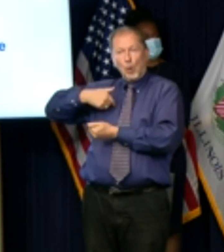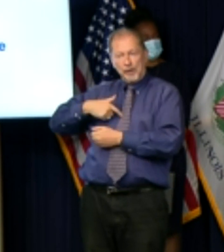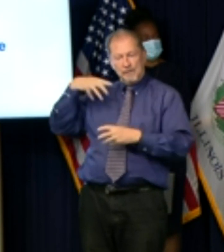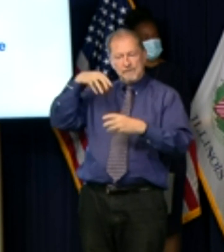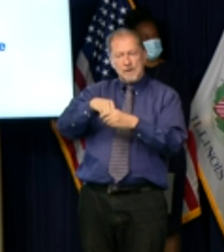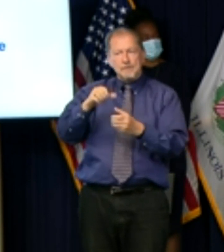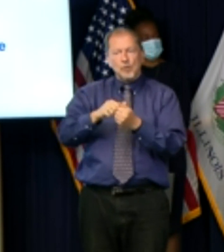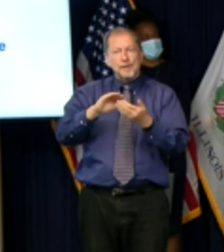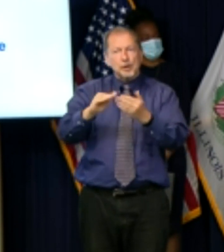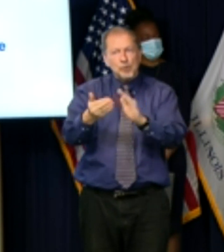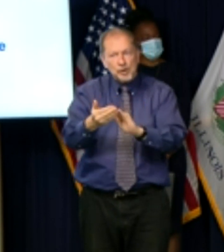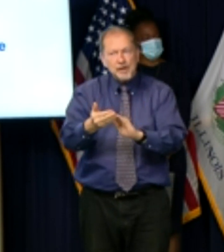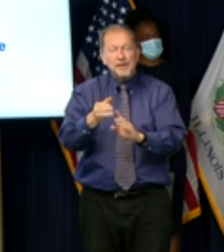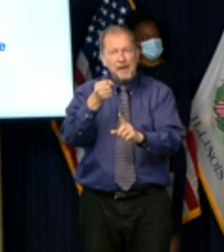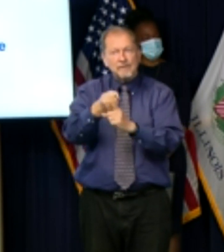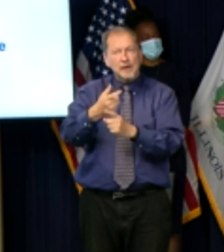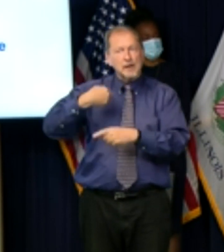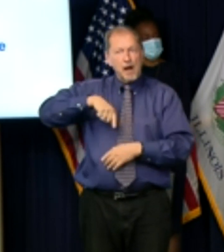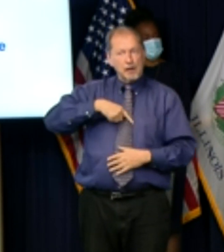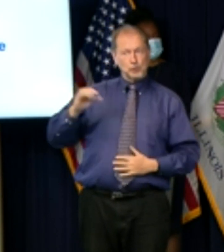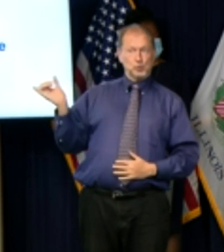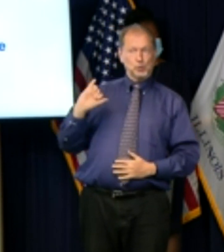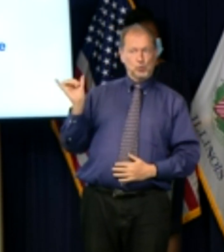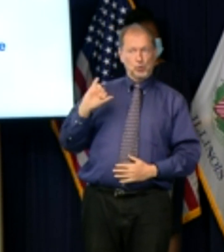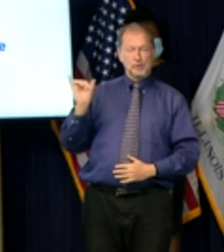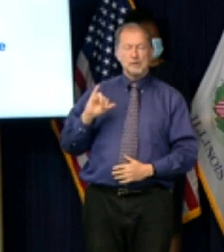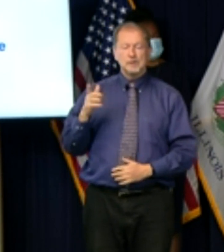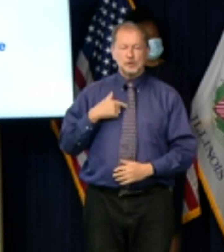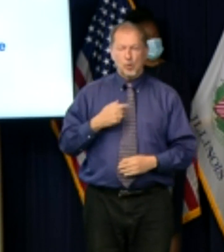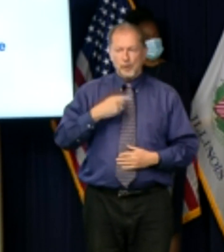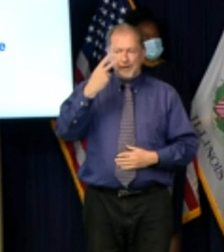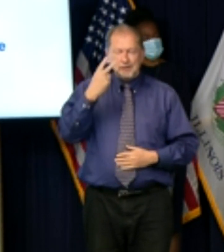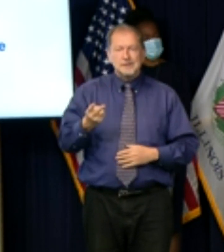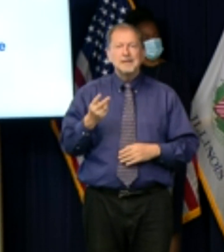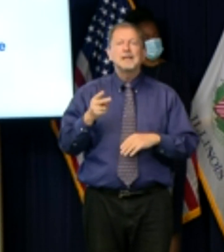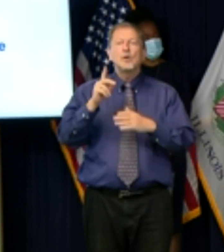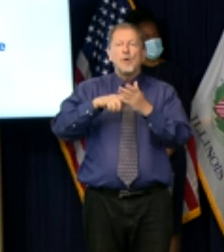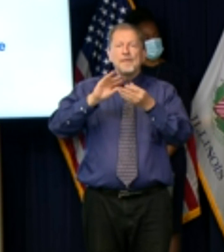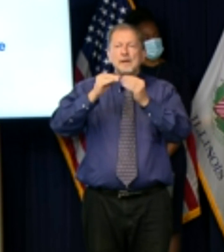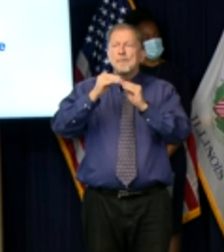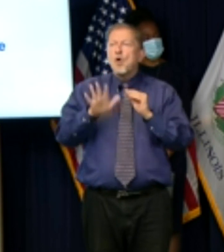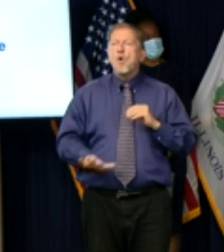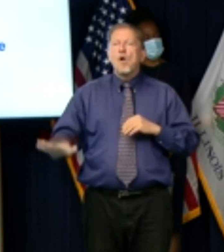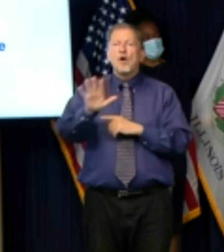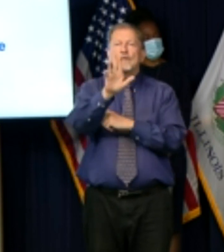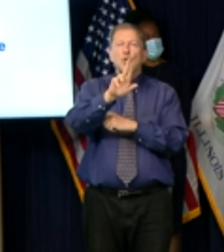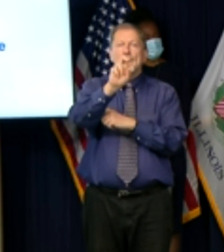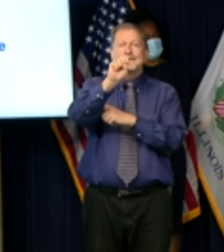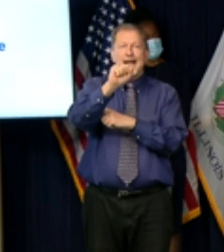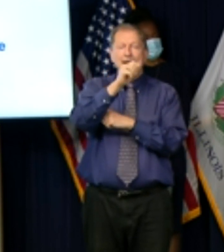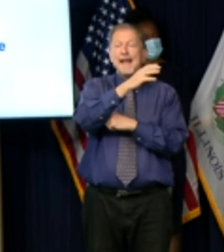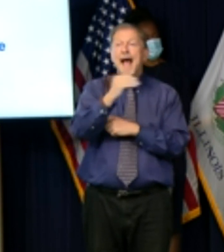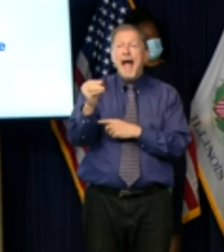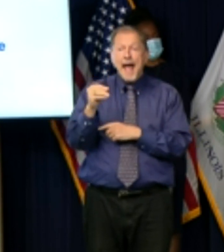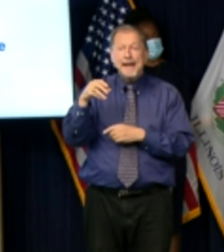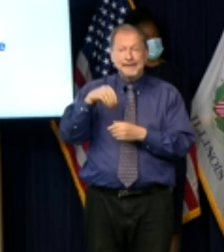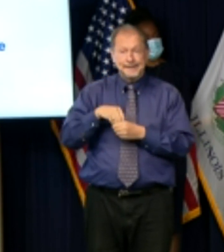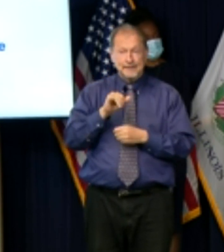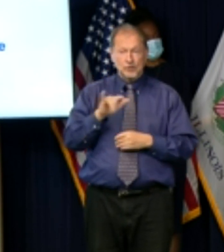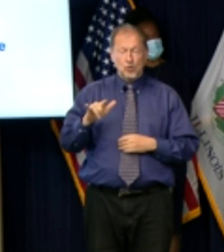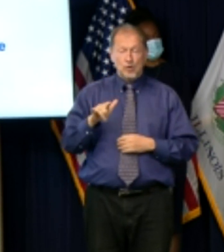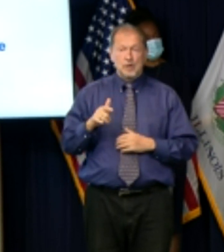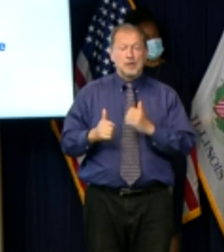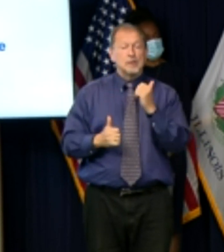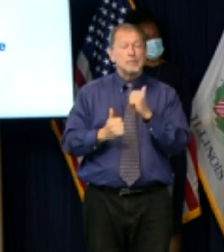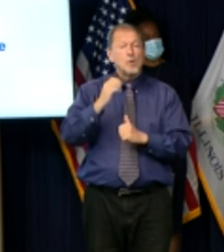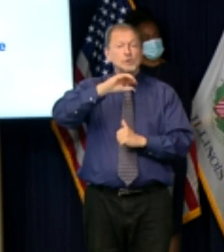us and and unfortunately if you look at the data throughout the country including here in illinois the majority of these deaths